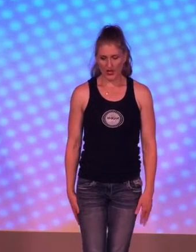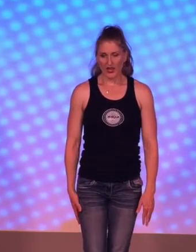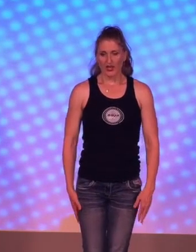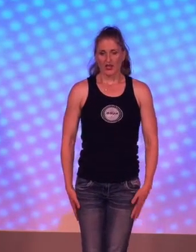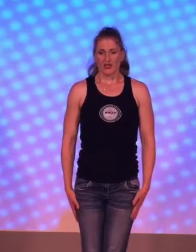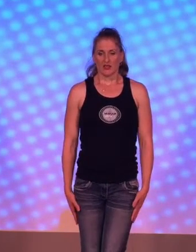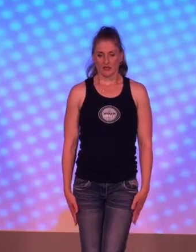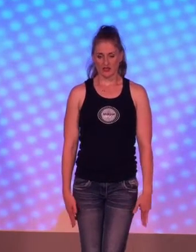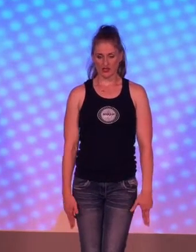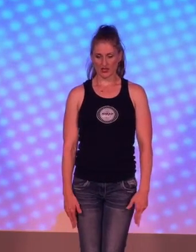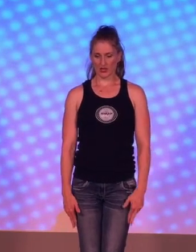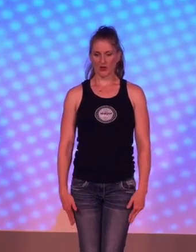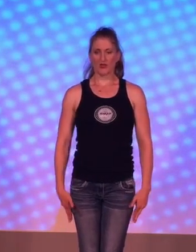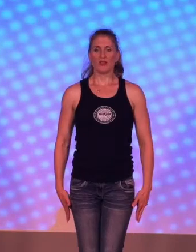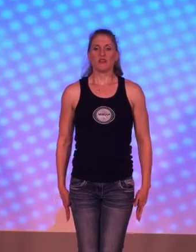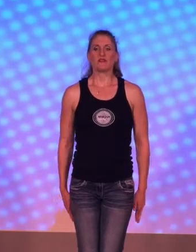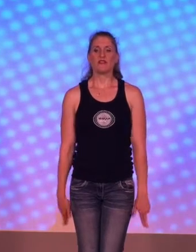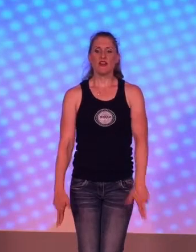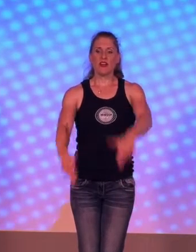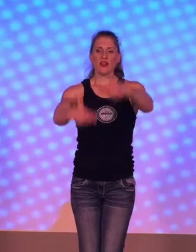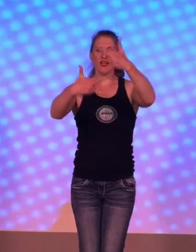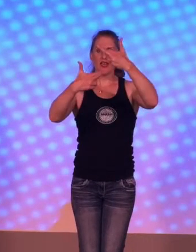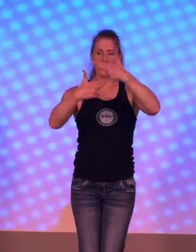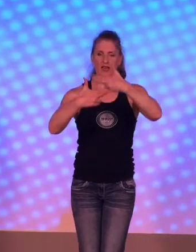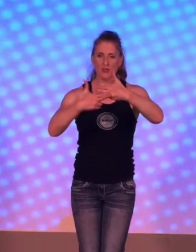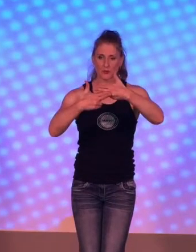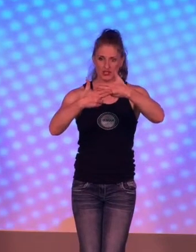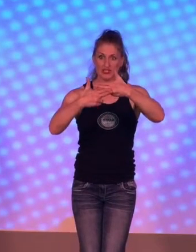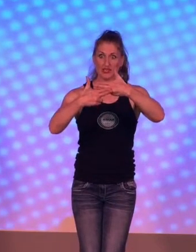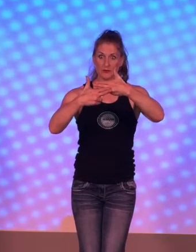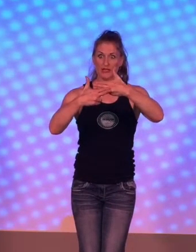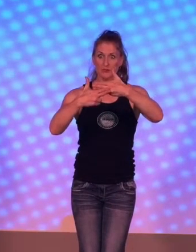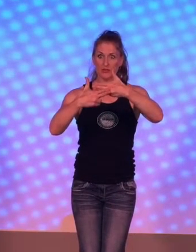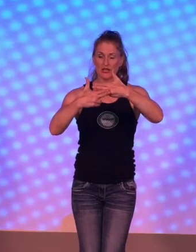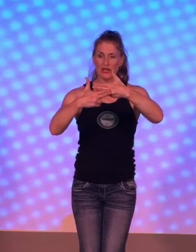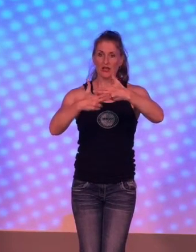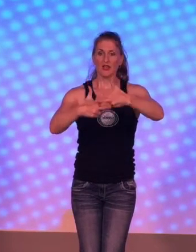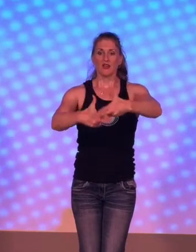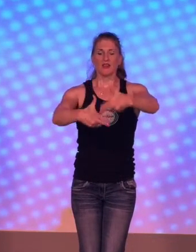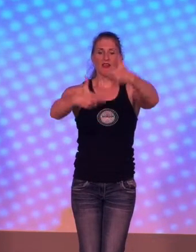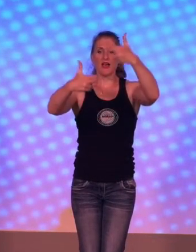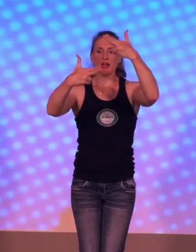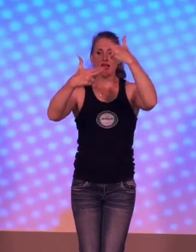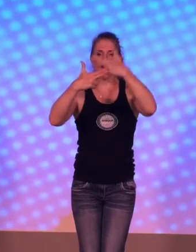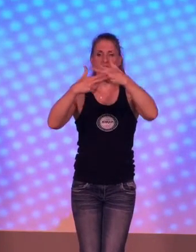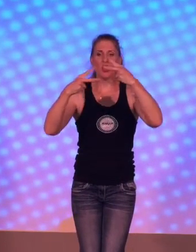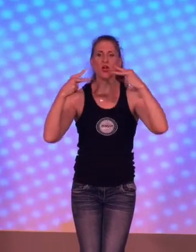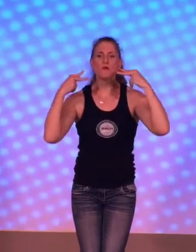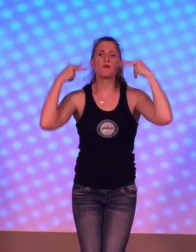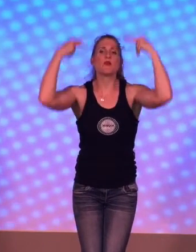it's going to go, the helper, just like we did in the beginning. Okay, helper.